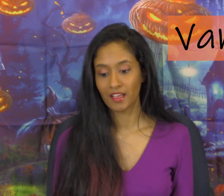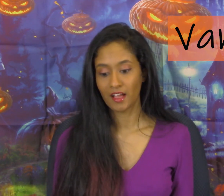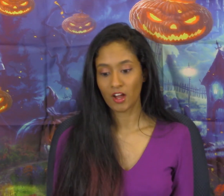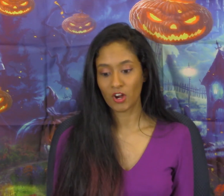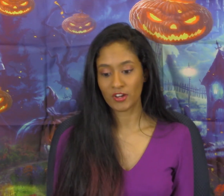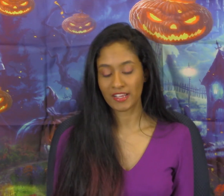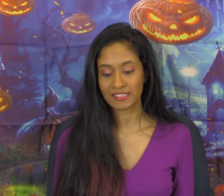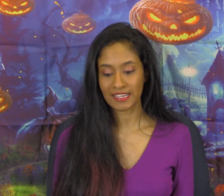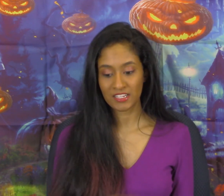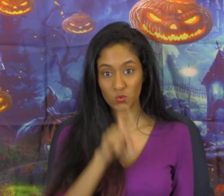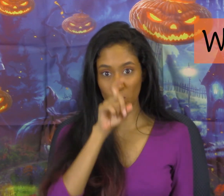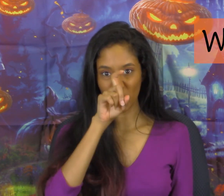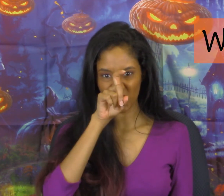Our next sign is witch